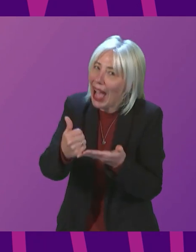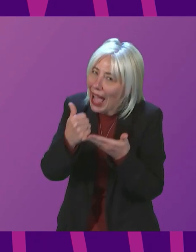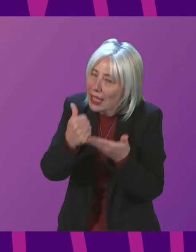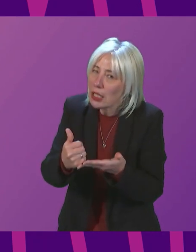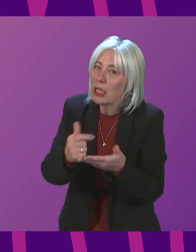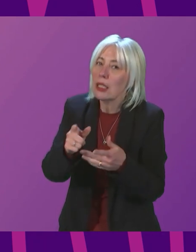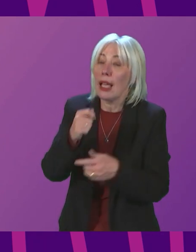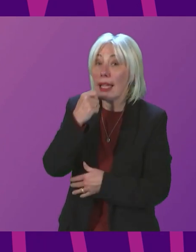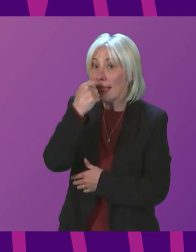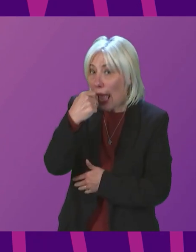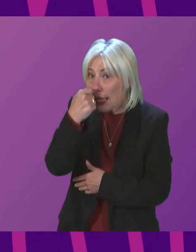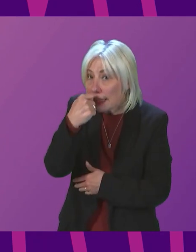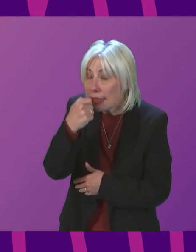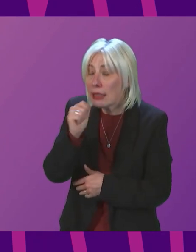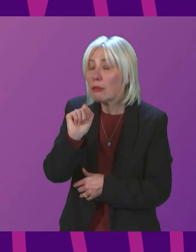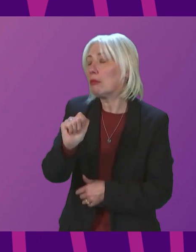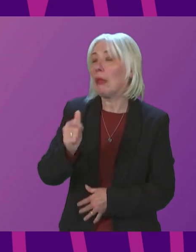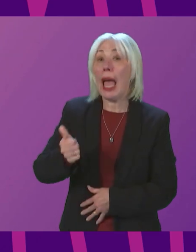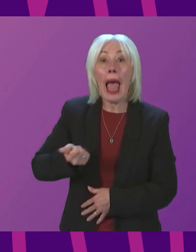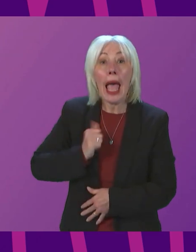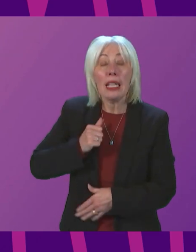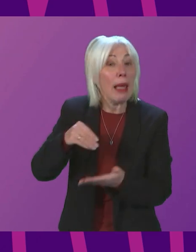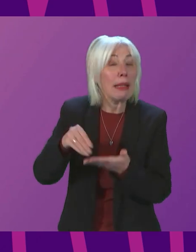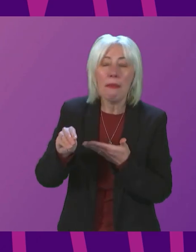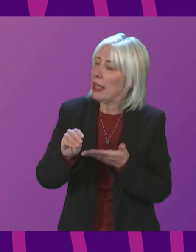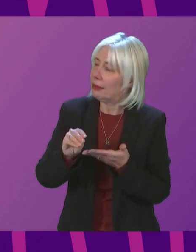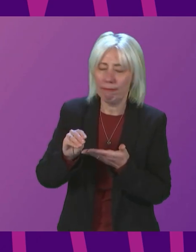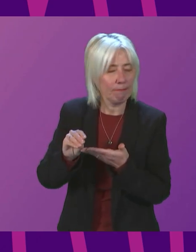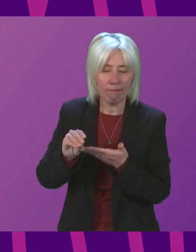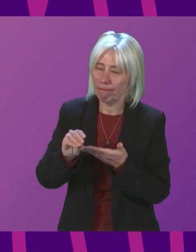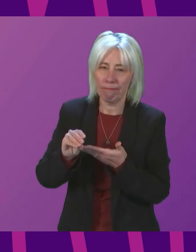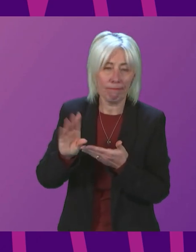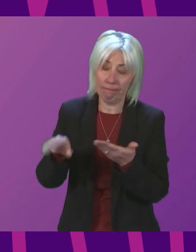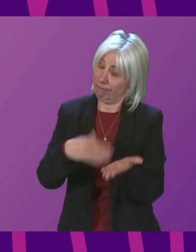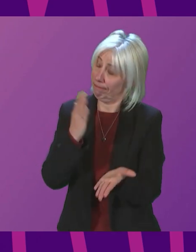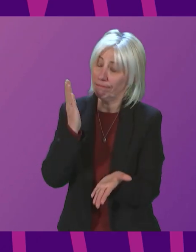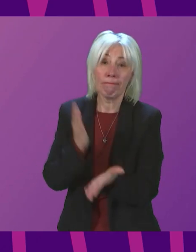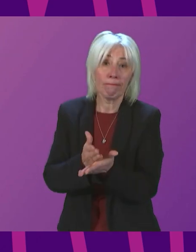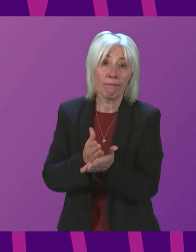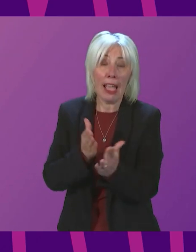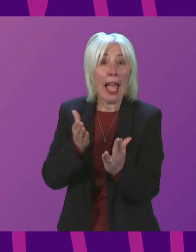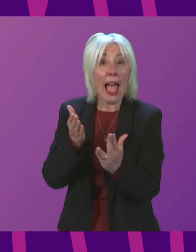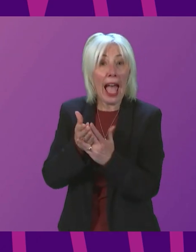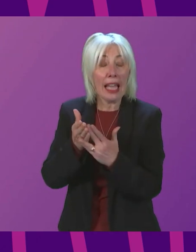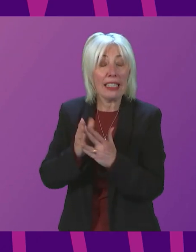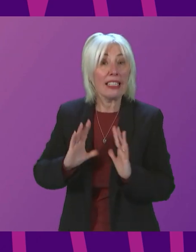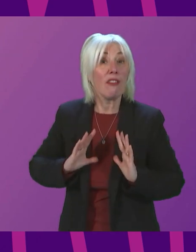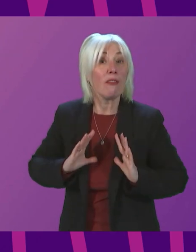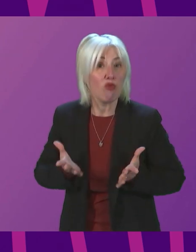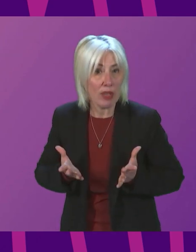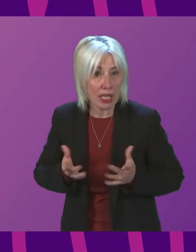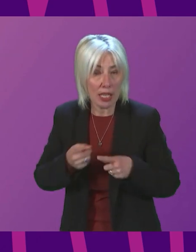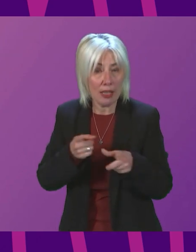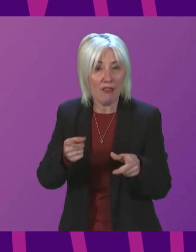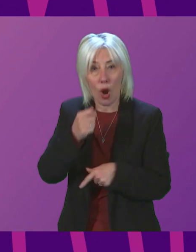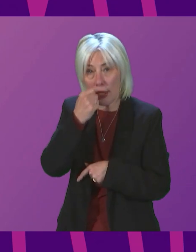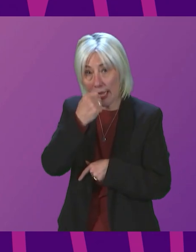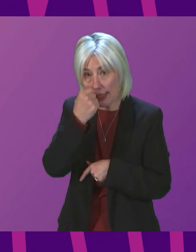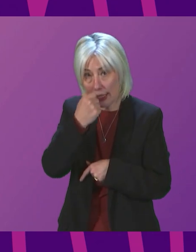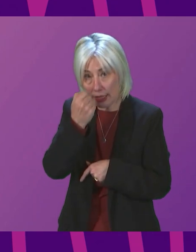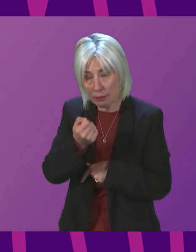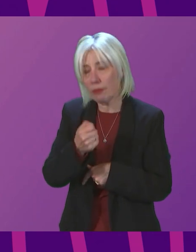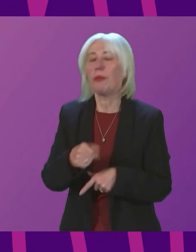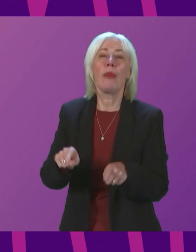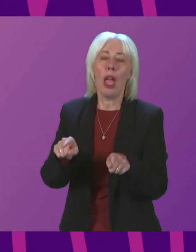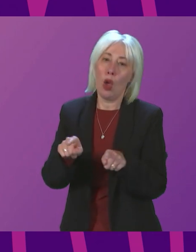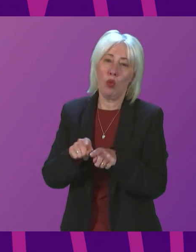tests, we will not expect anyone to pay for those tests. We will continue to ensure access free of charge to testing. And of course,